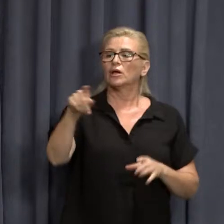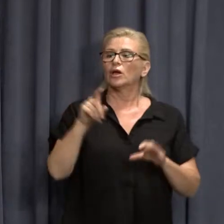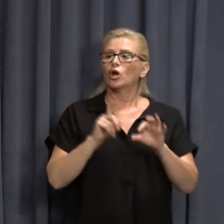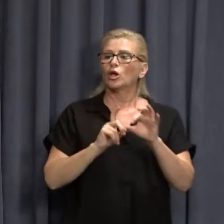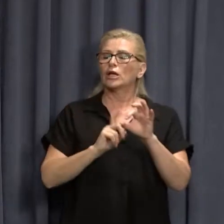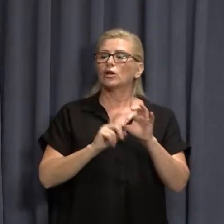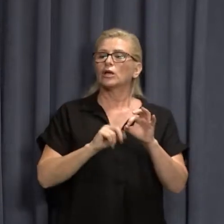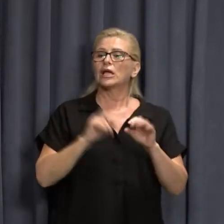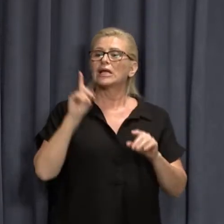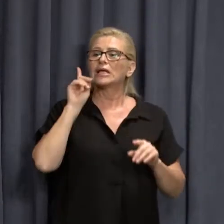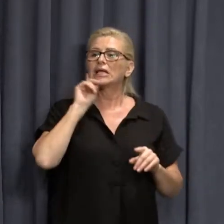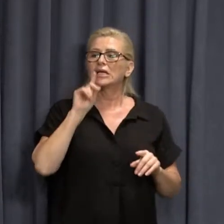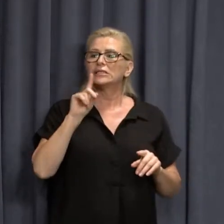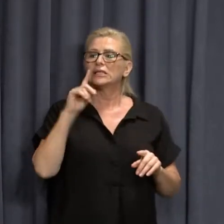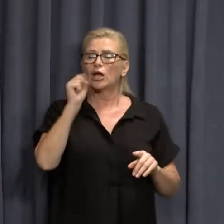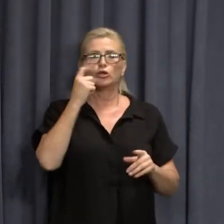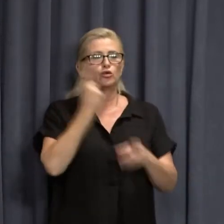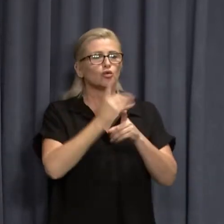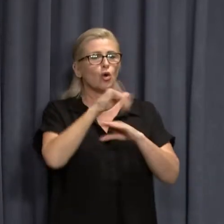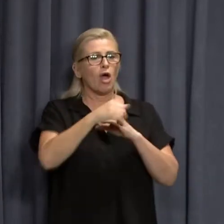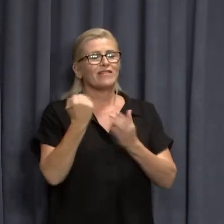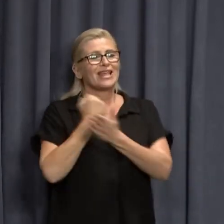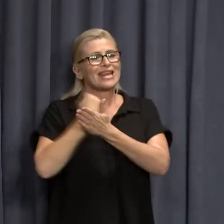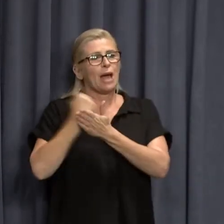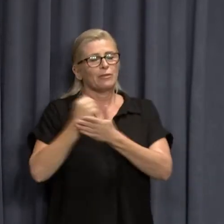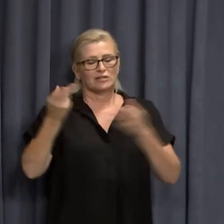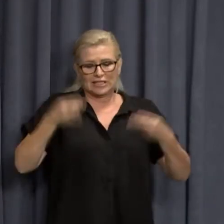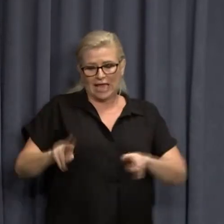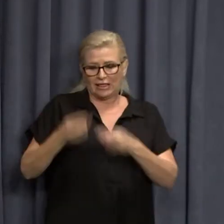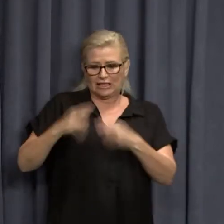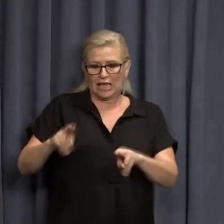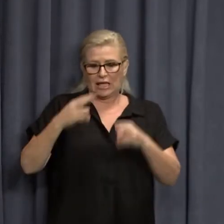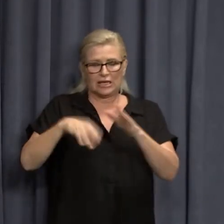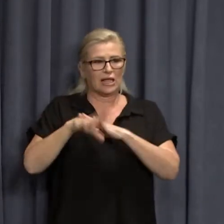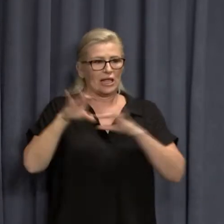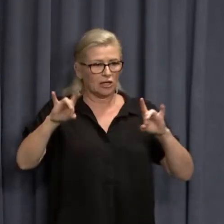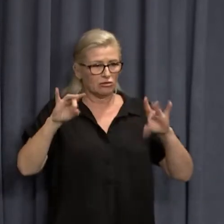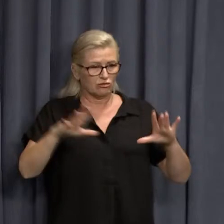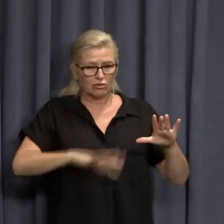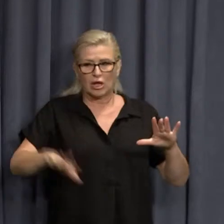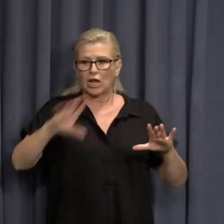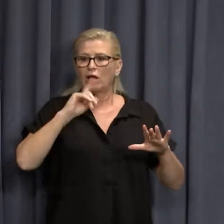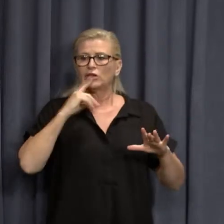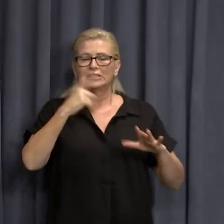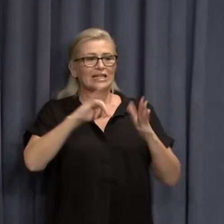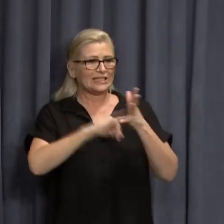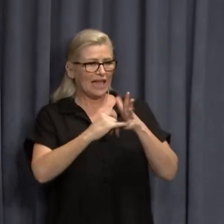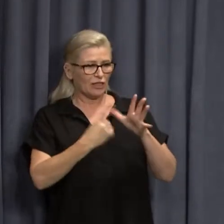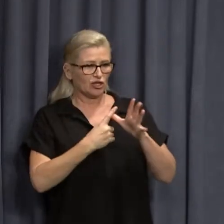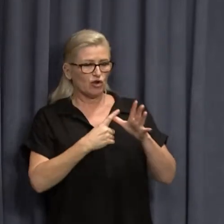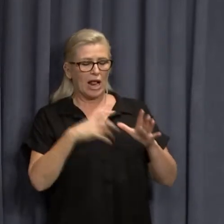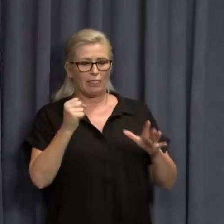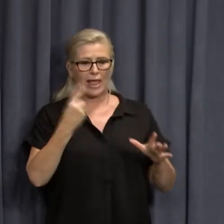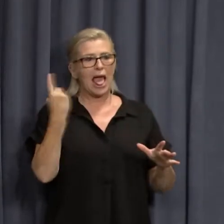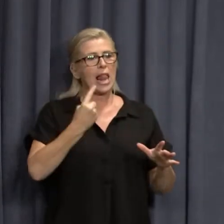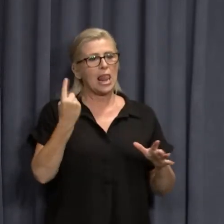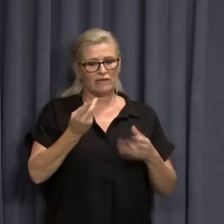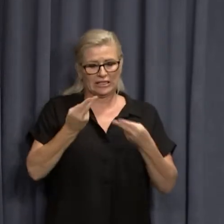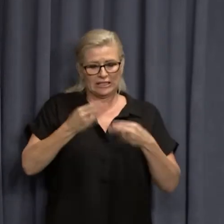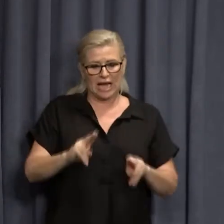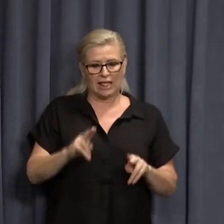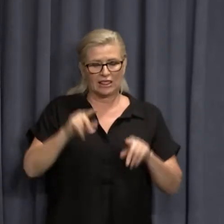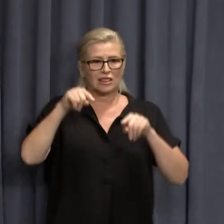reference to the death rates in the other states, particularly Namechec South Australia and the 11 deaths